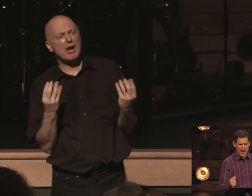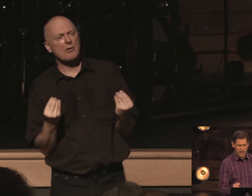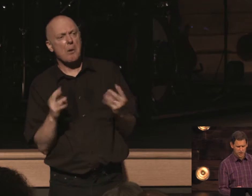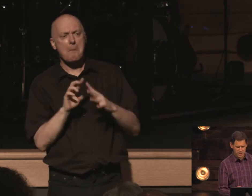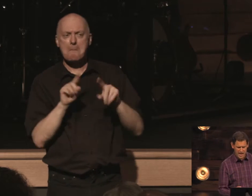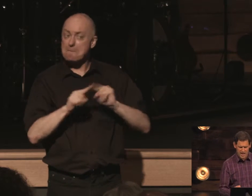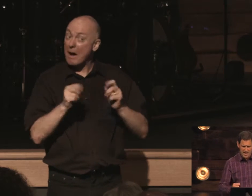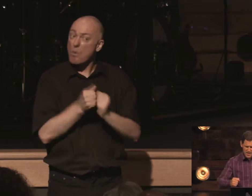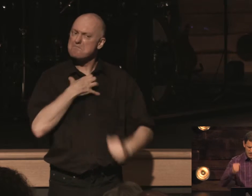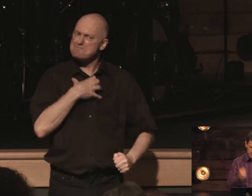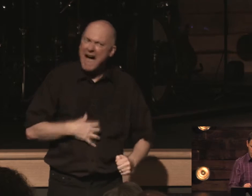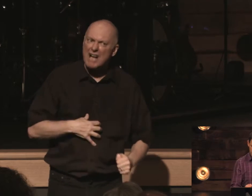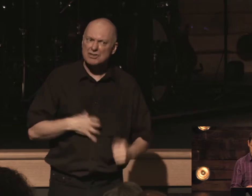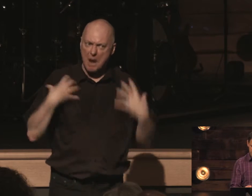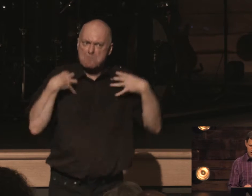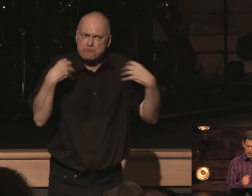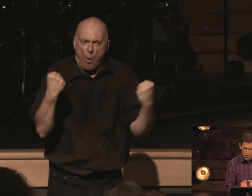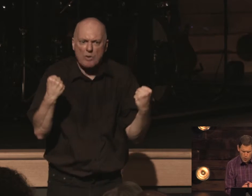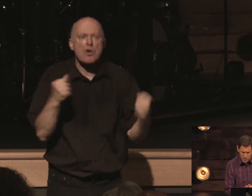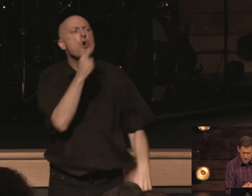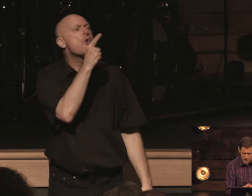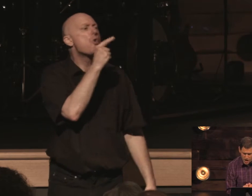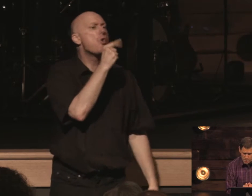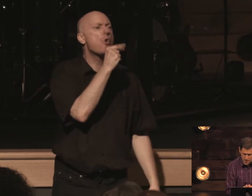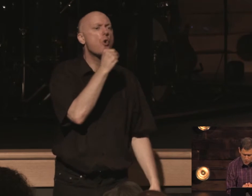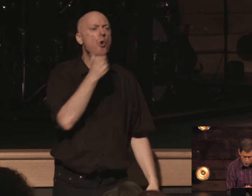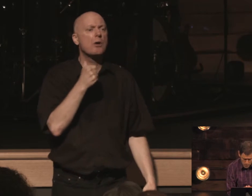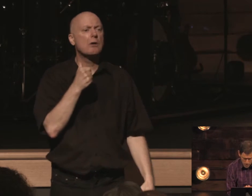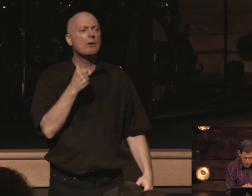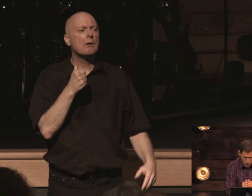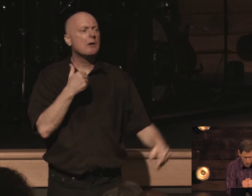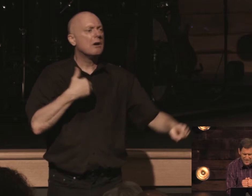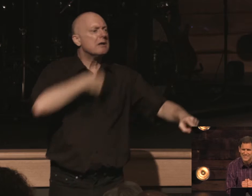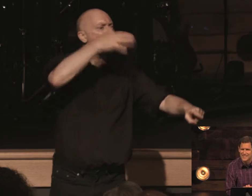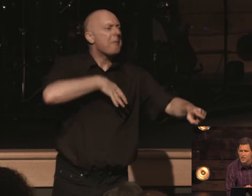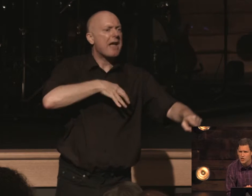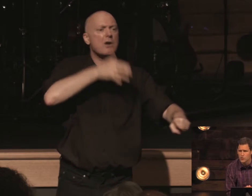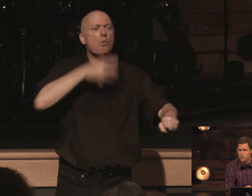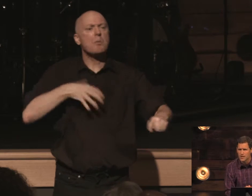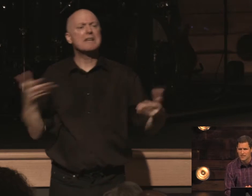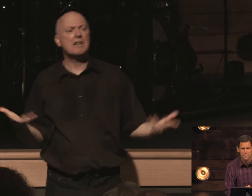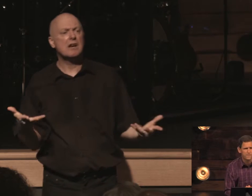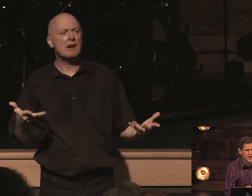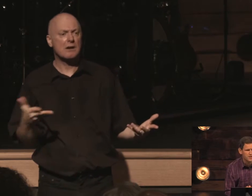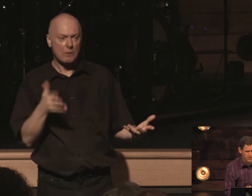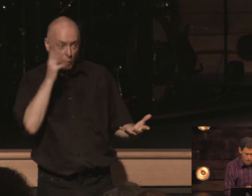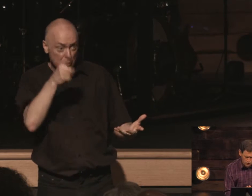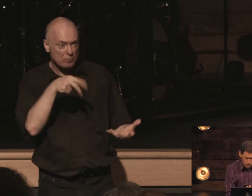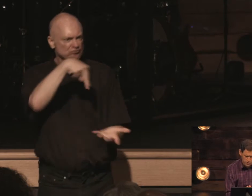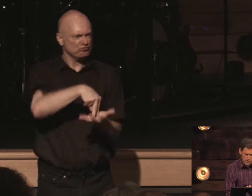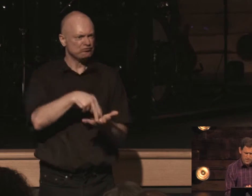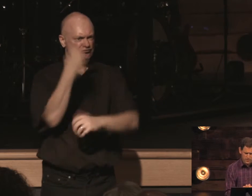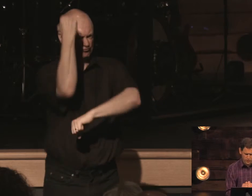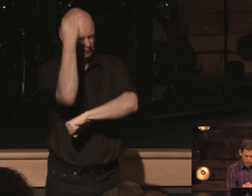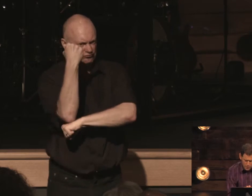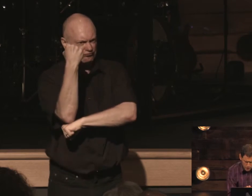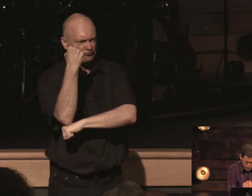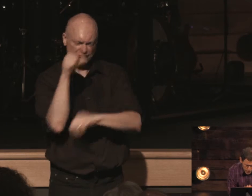passion again and a boldness who will be the young men and women who will continue in the faith and the truth of the scriptures of